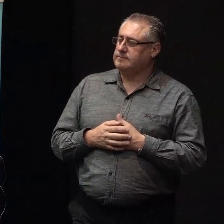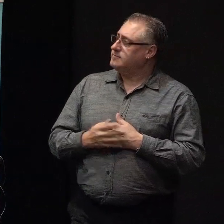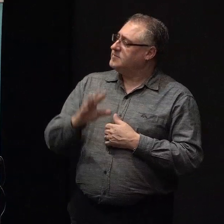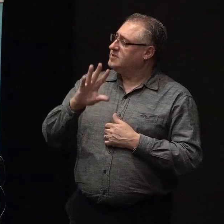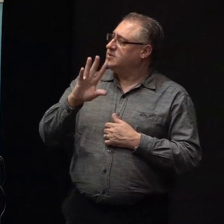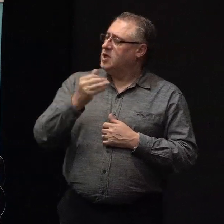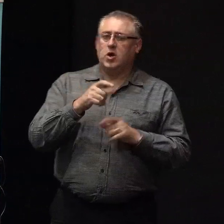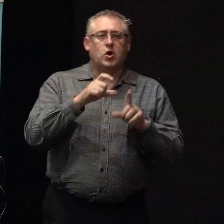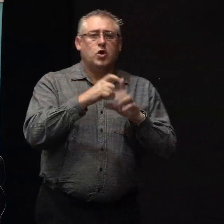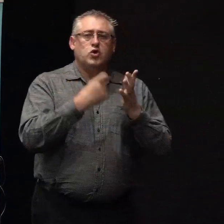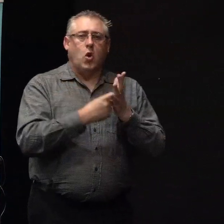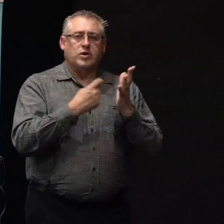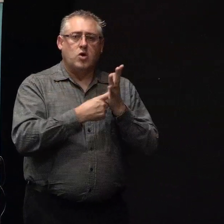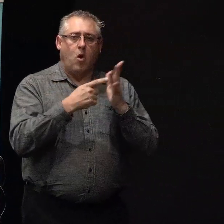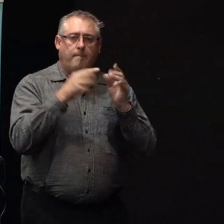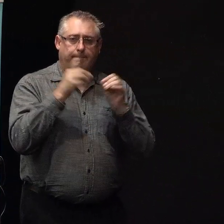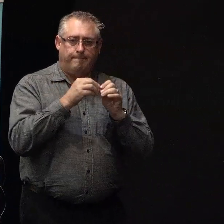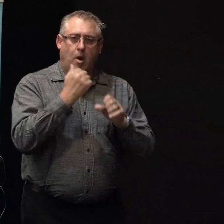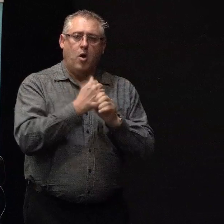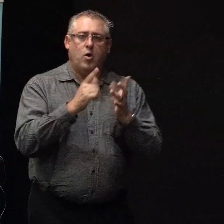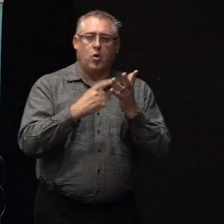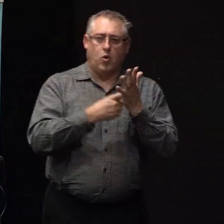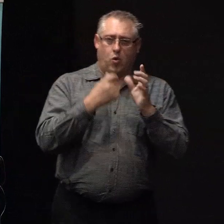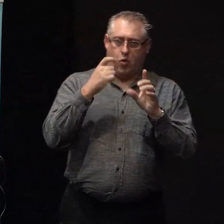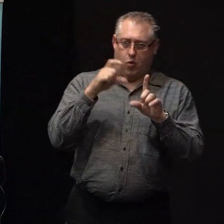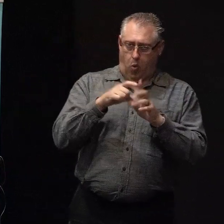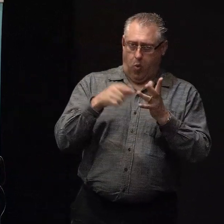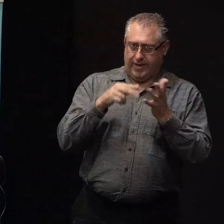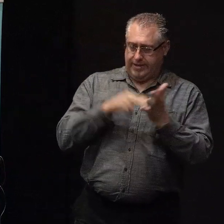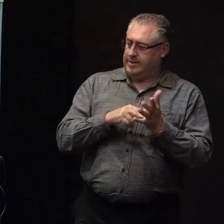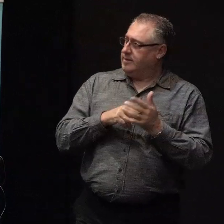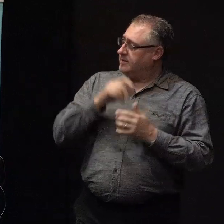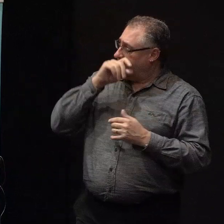So... I did some work in... I wasn't supposed to do that. Sorry.